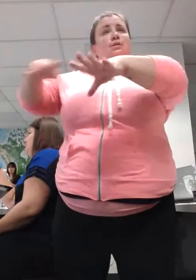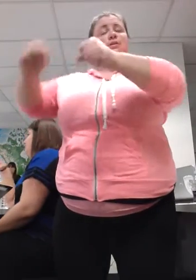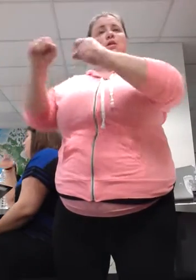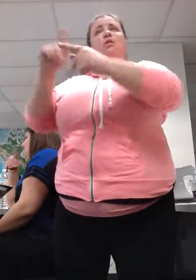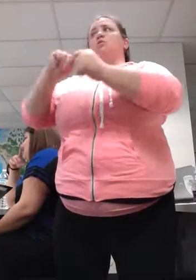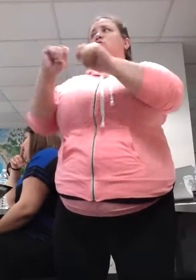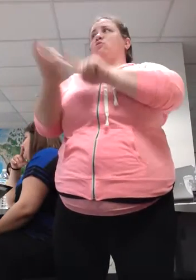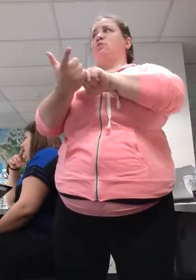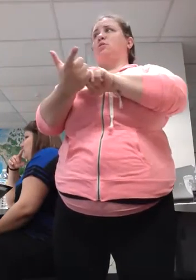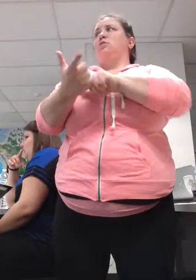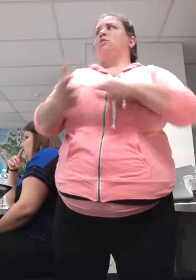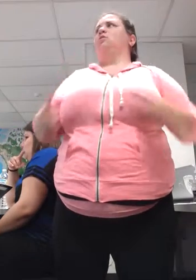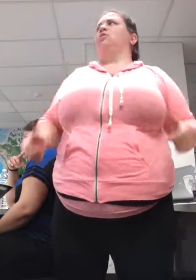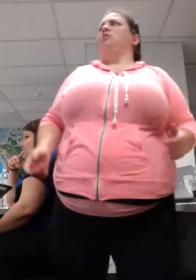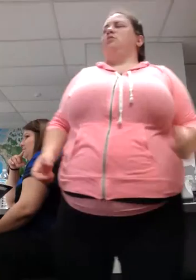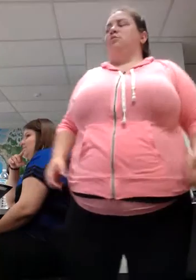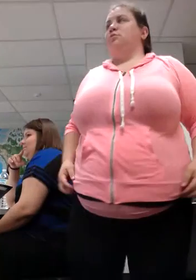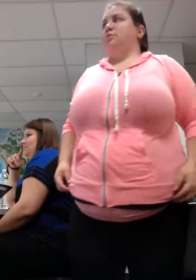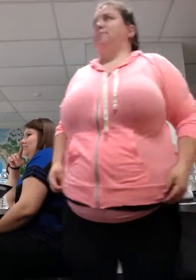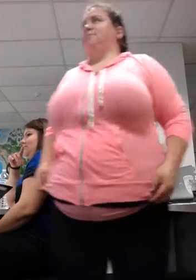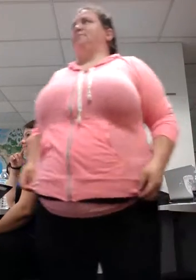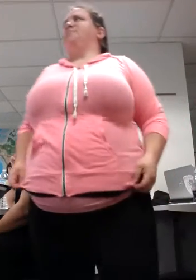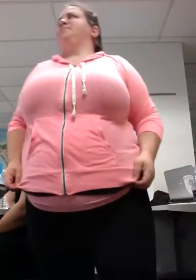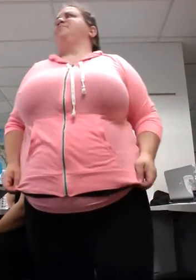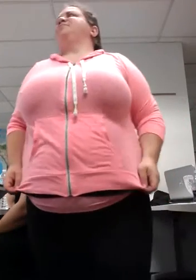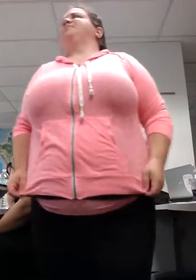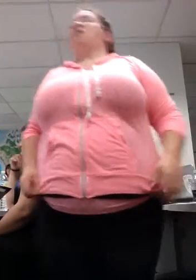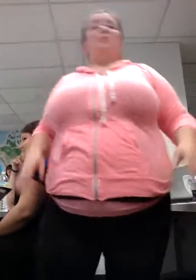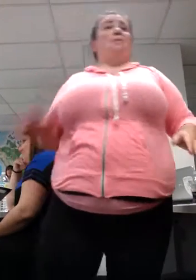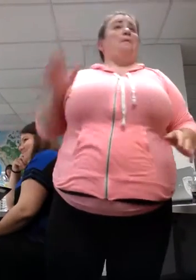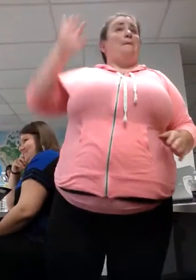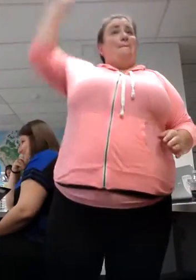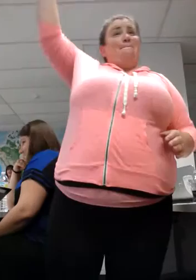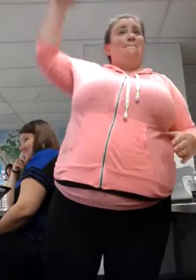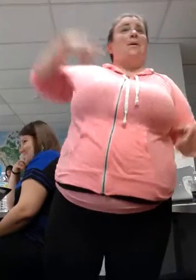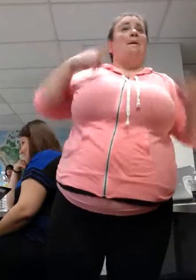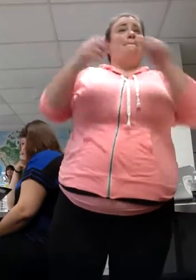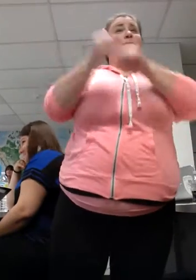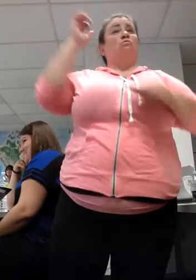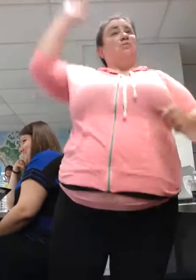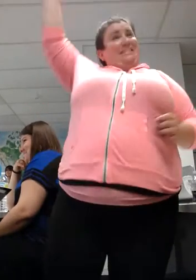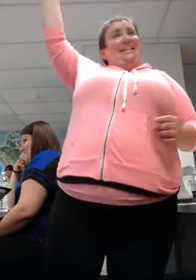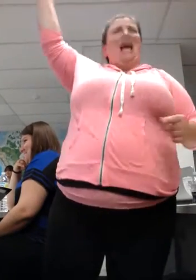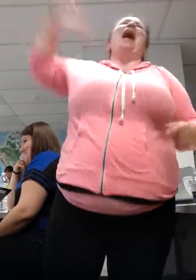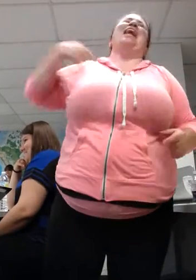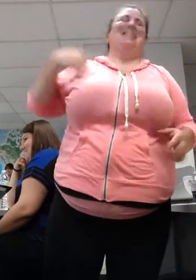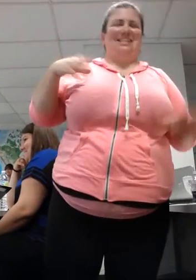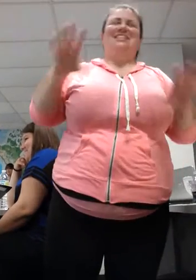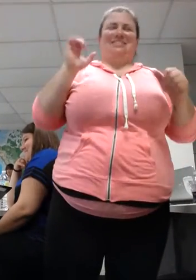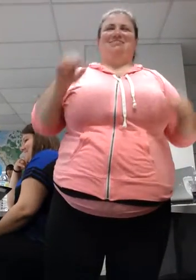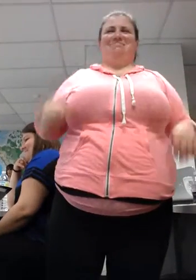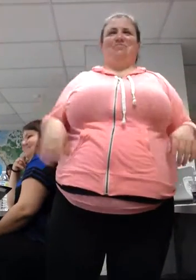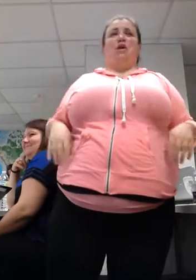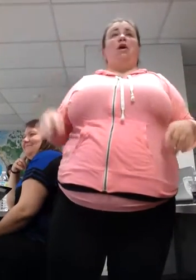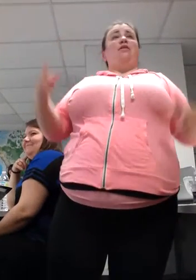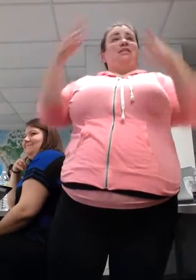Yeah, I know. Most of us are like, woohoo, I got the transliteration down. Now if you could teach me ASL, I'd be good. Right?